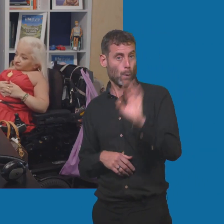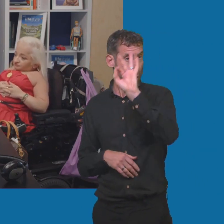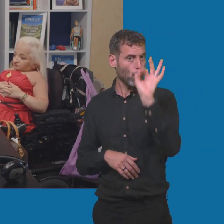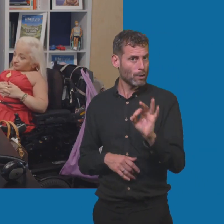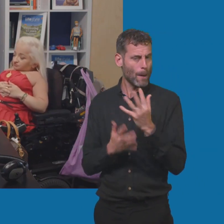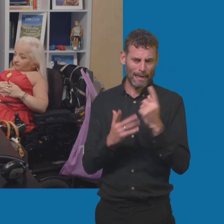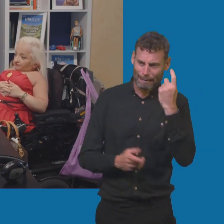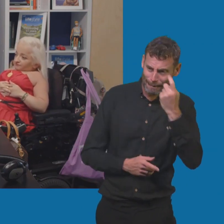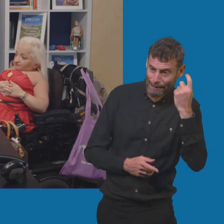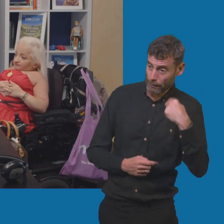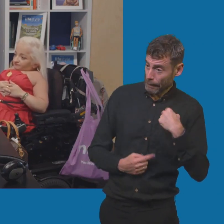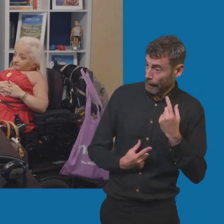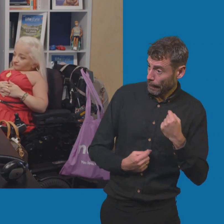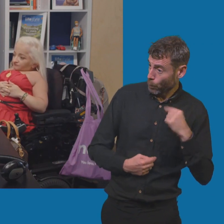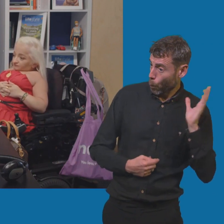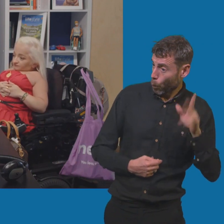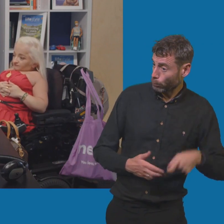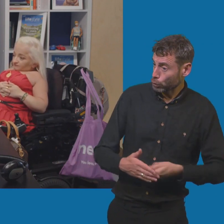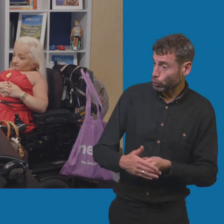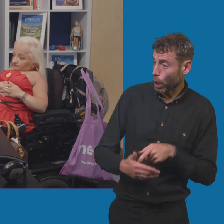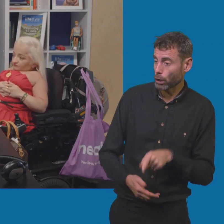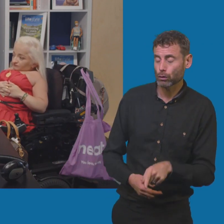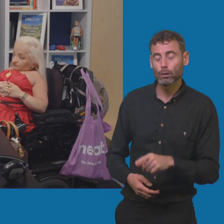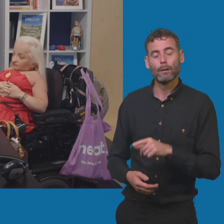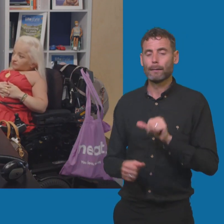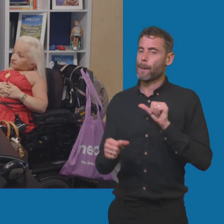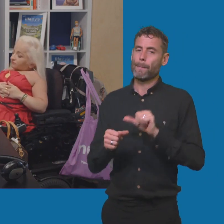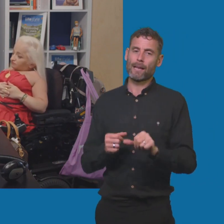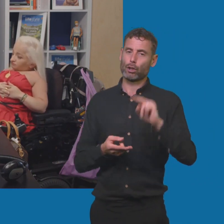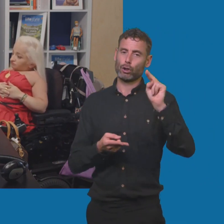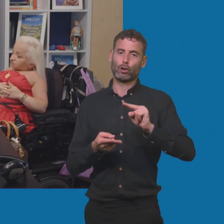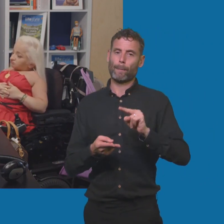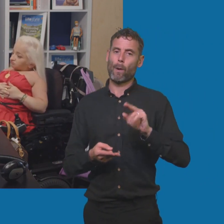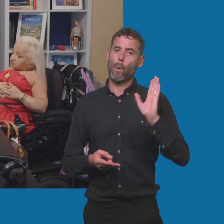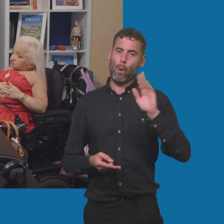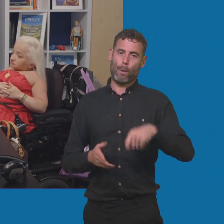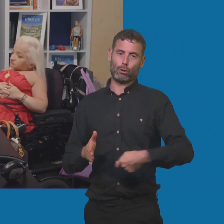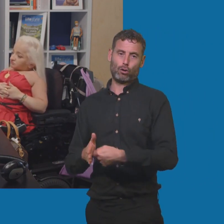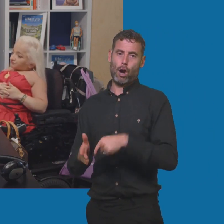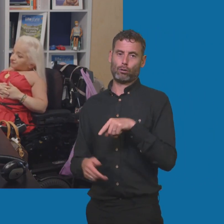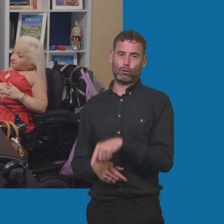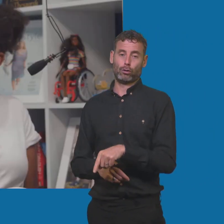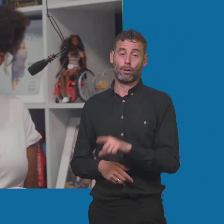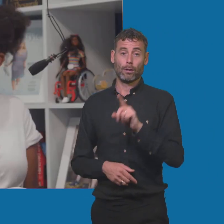drastically. So charging at home is the most cost effective way to run an electric car by some margin. But it's also the most convenient, right?